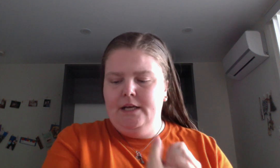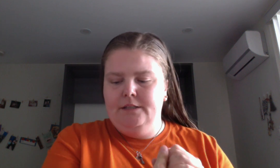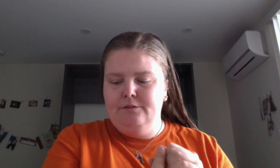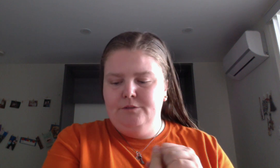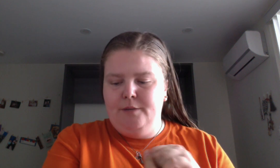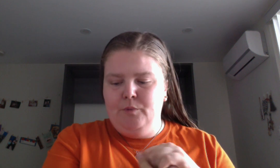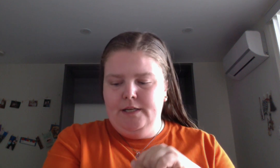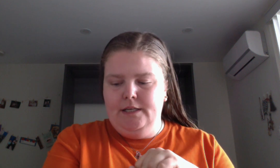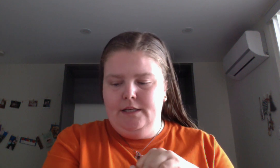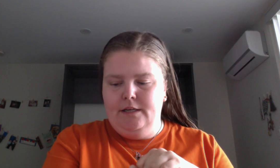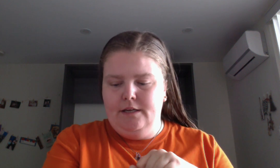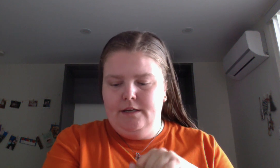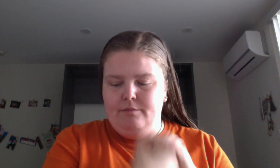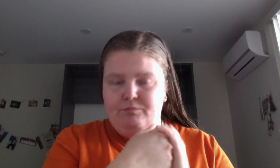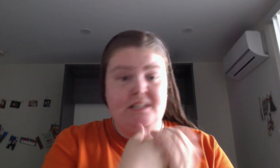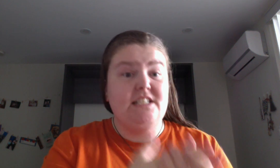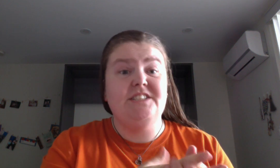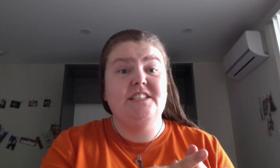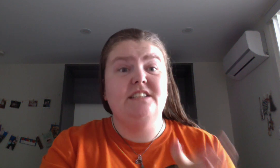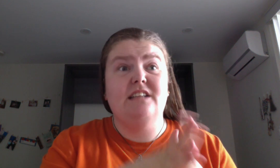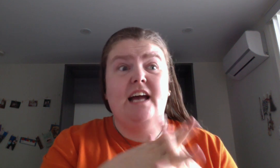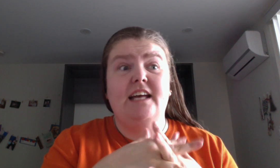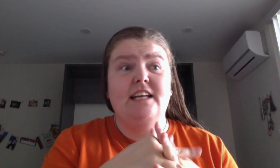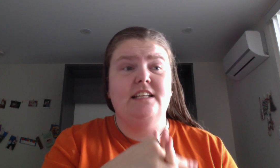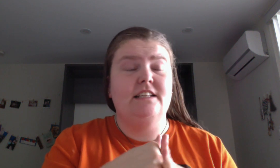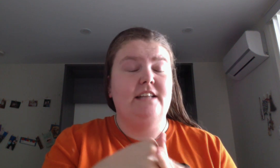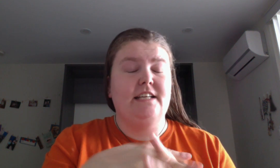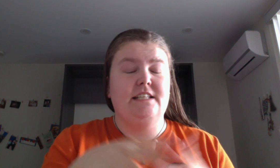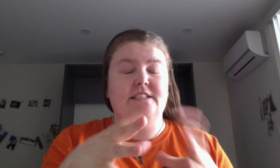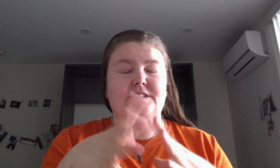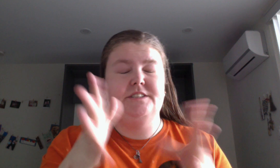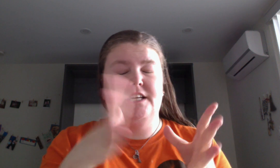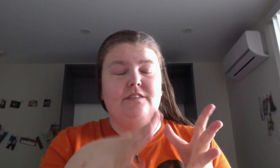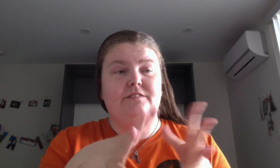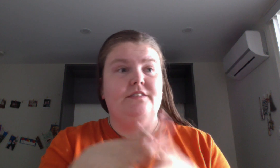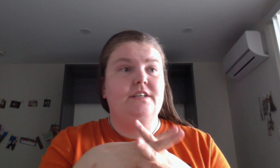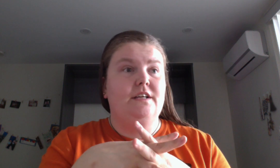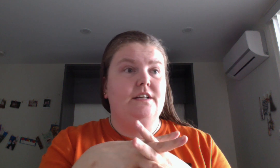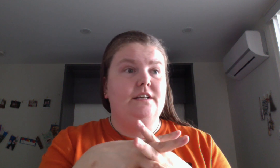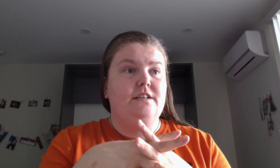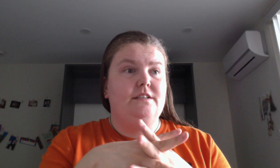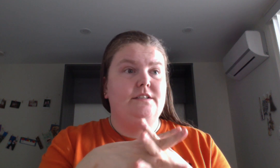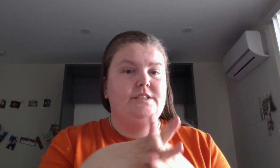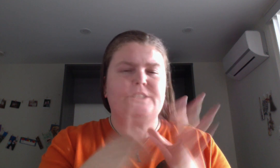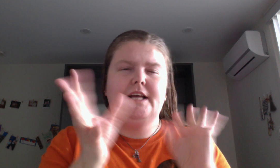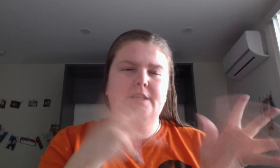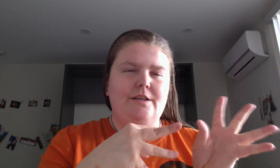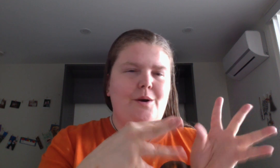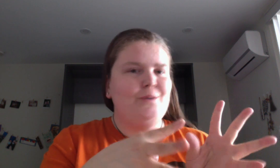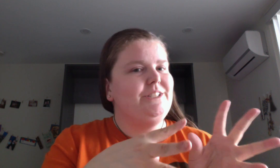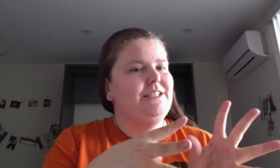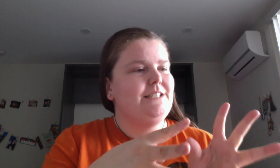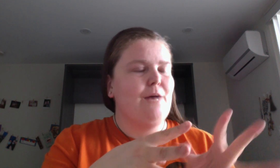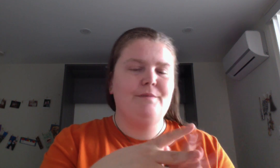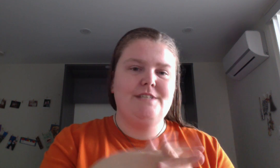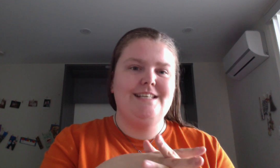like pretty pretty decent. I kind of liked it, it's kind of slightly cozy type of tea